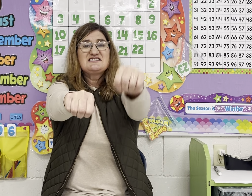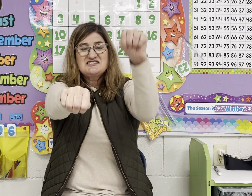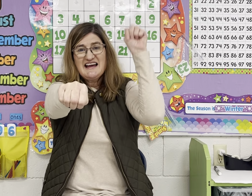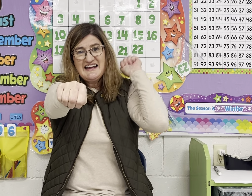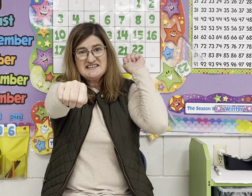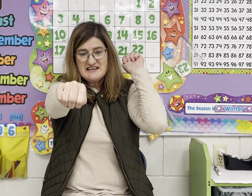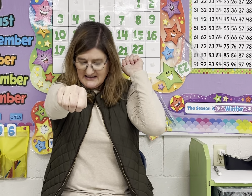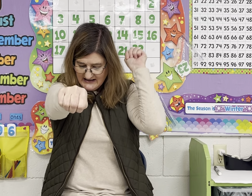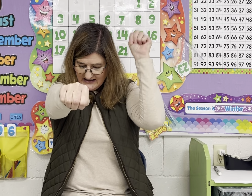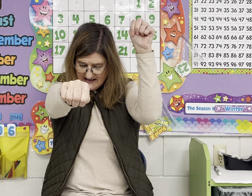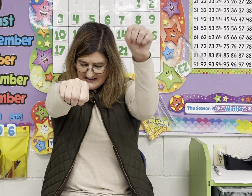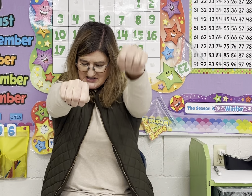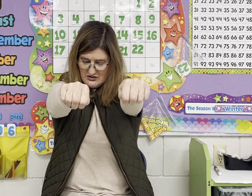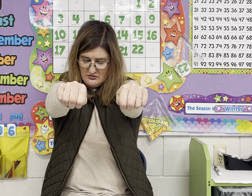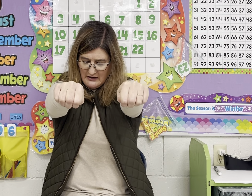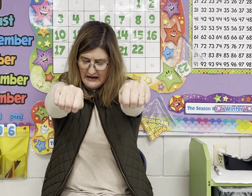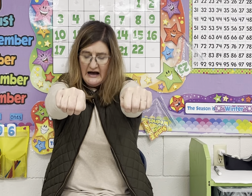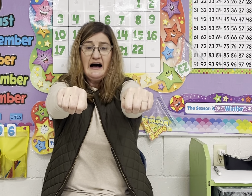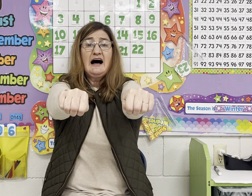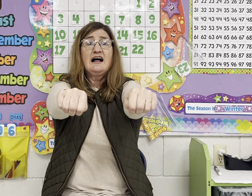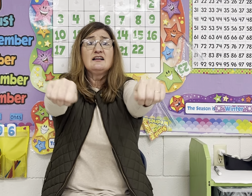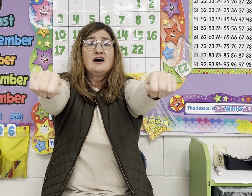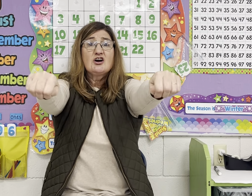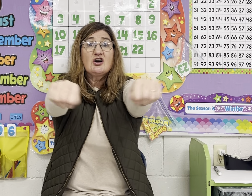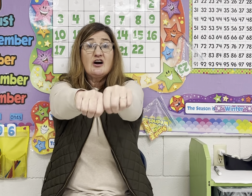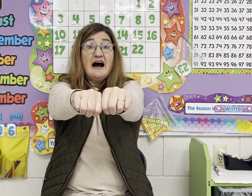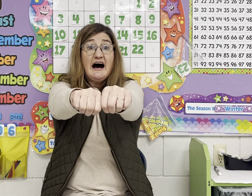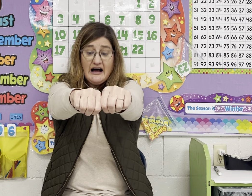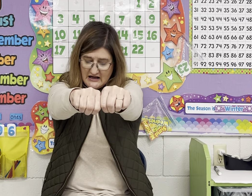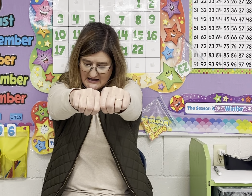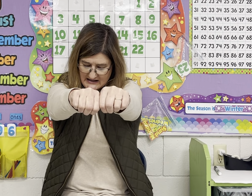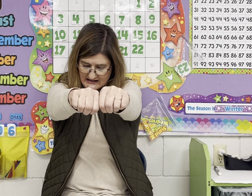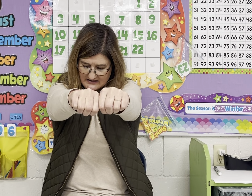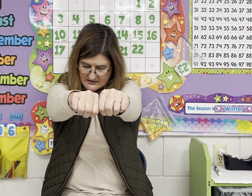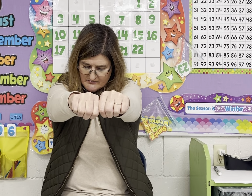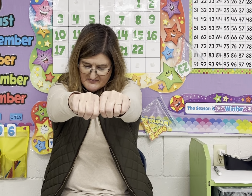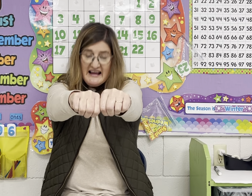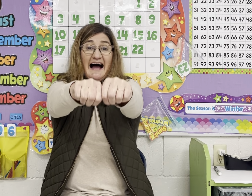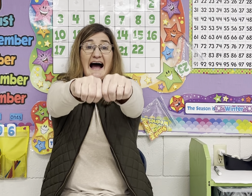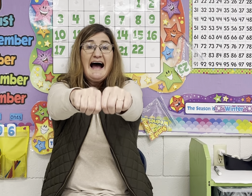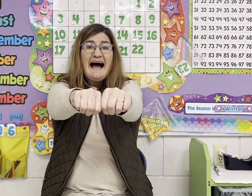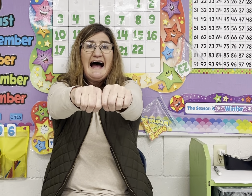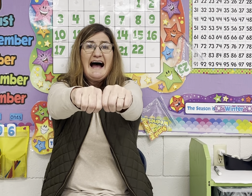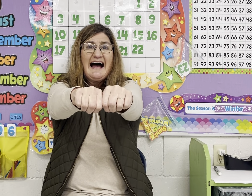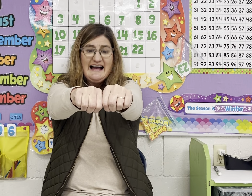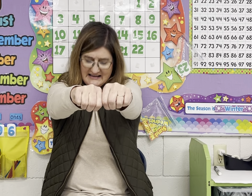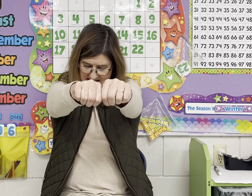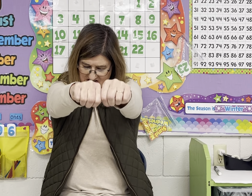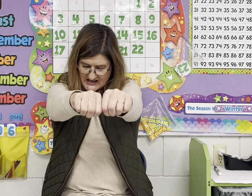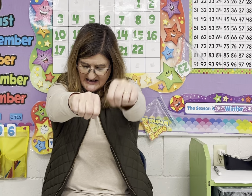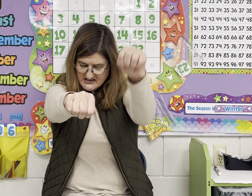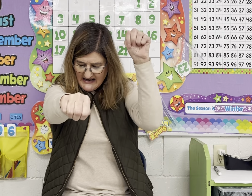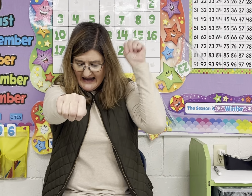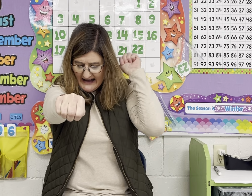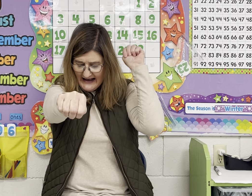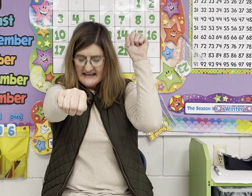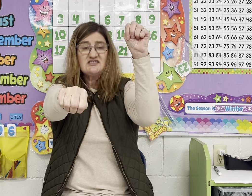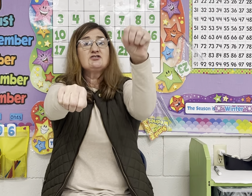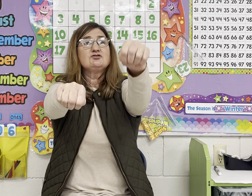Change Eek to all. Crawl. High. Have. A to